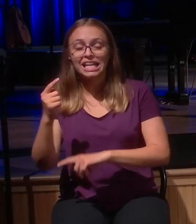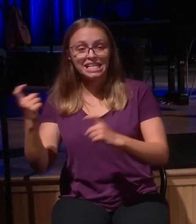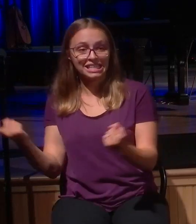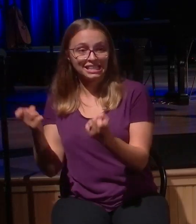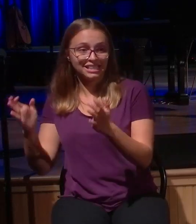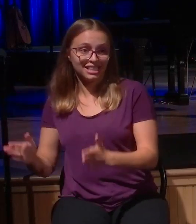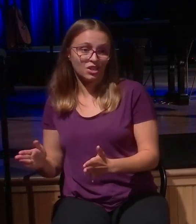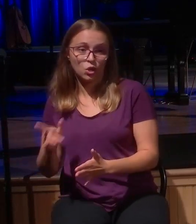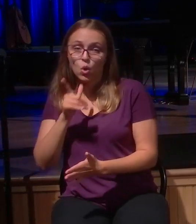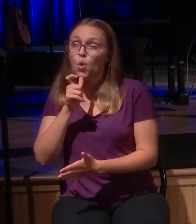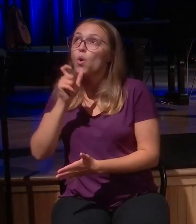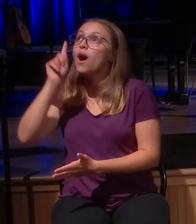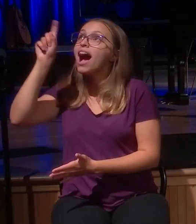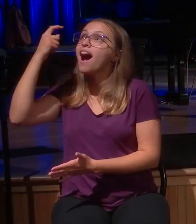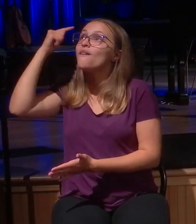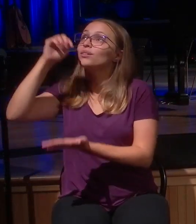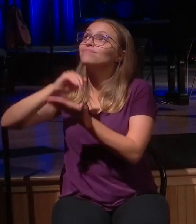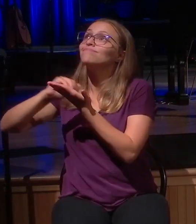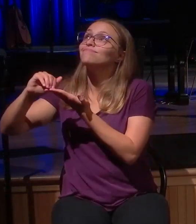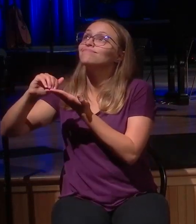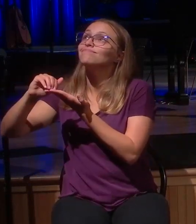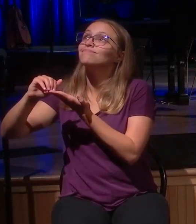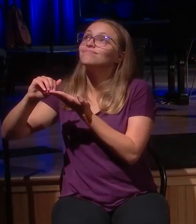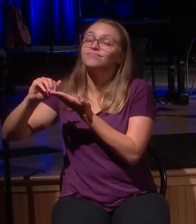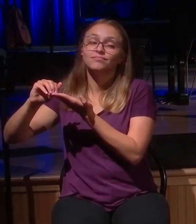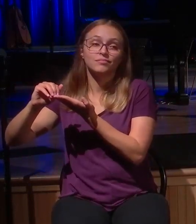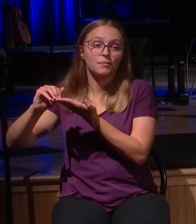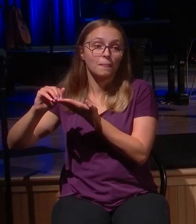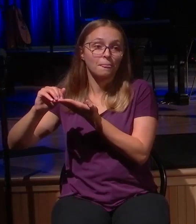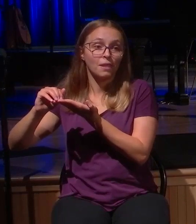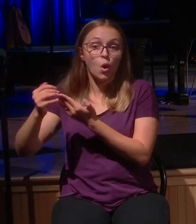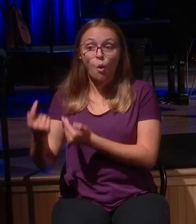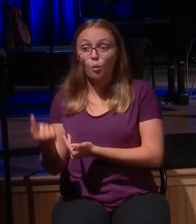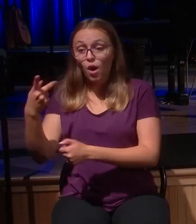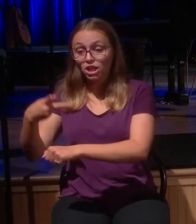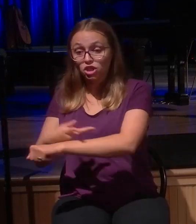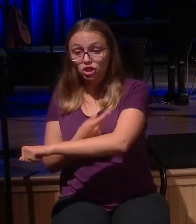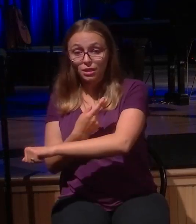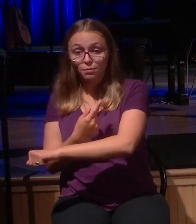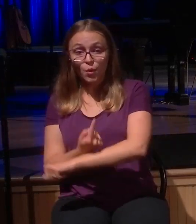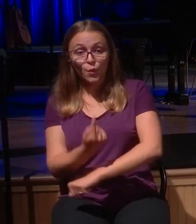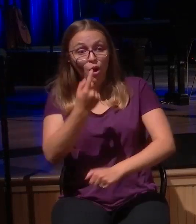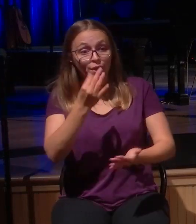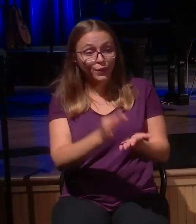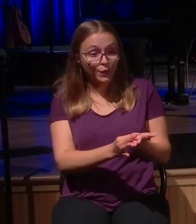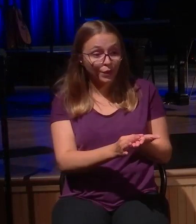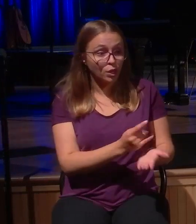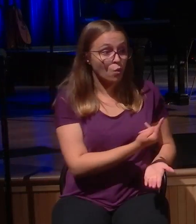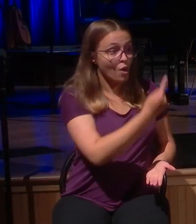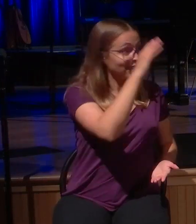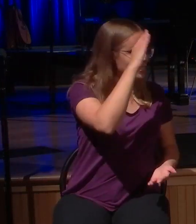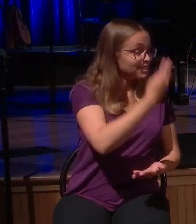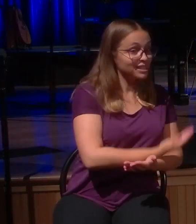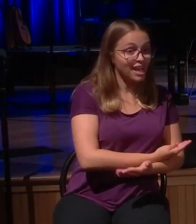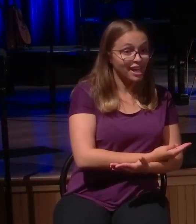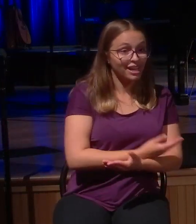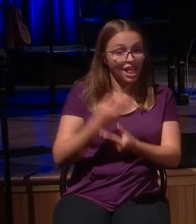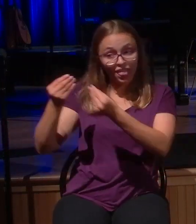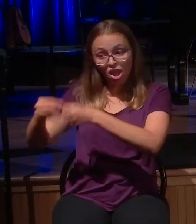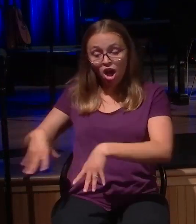Lost sheep found. Rejoice. Lost coin found. Rejoice. Lost boy found. Rejoice. That's the reaction of heaven.